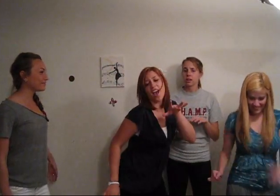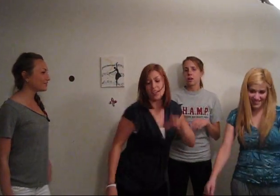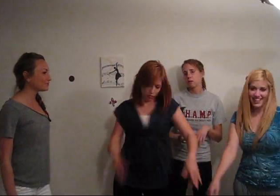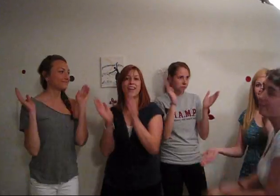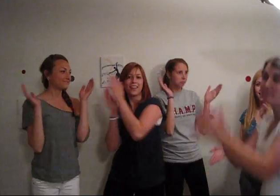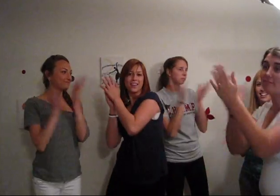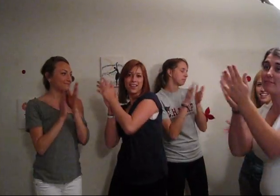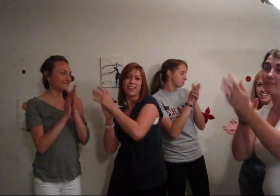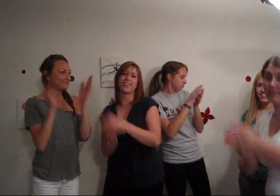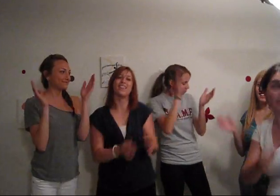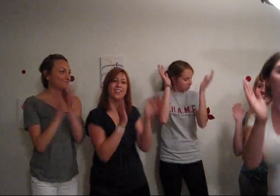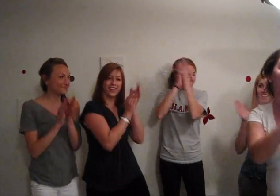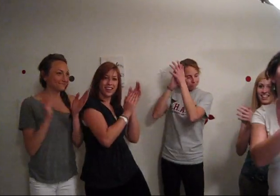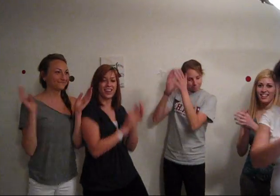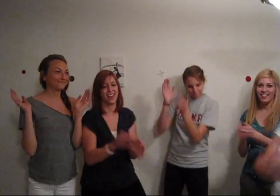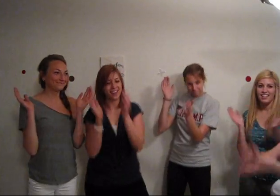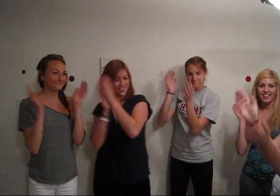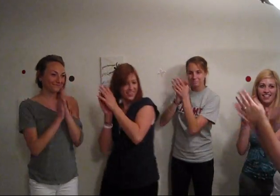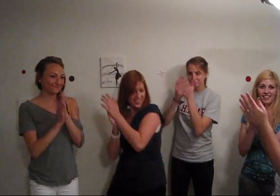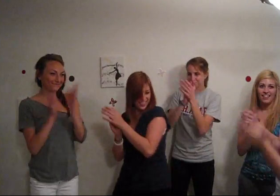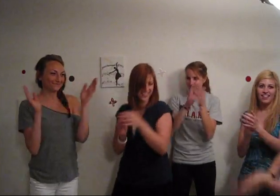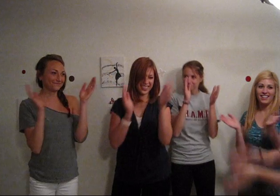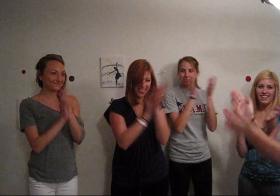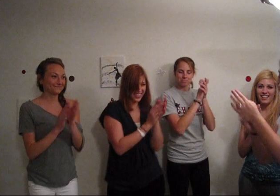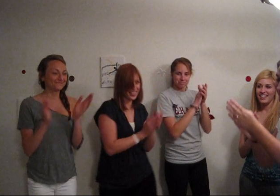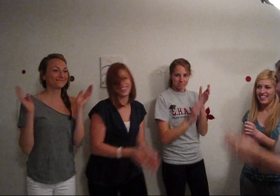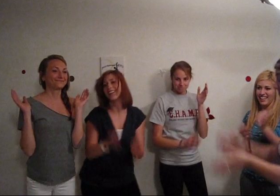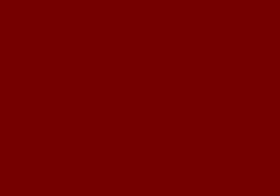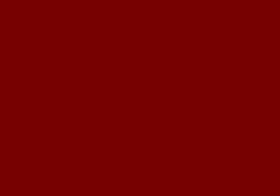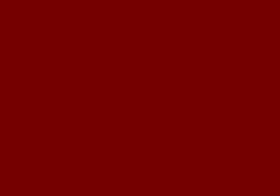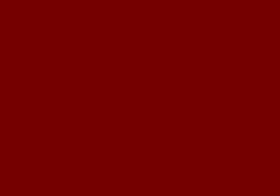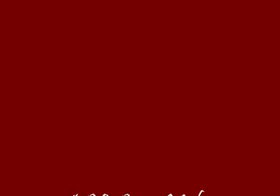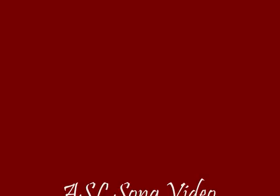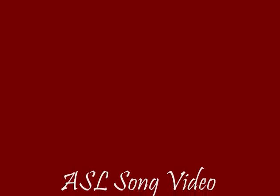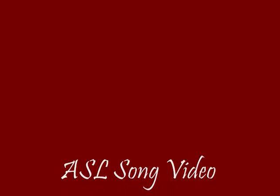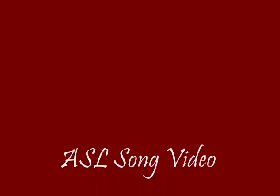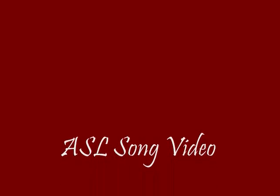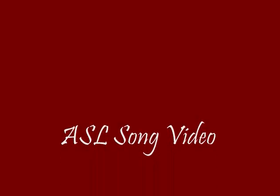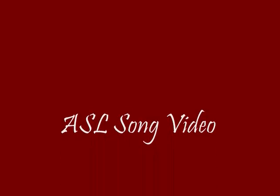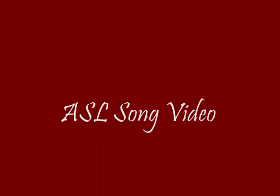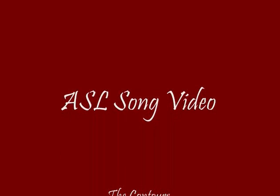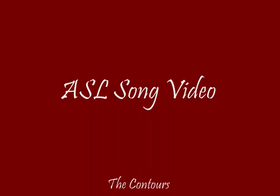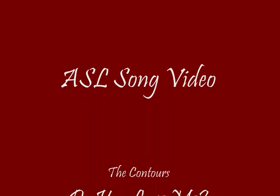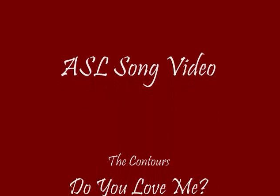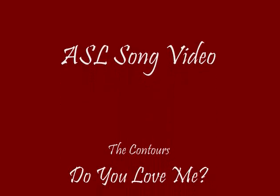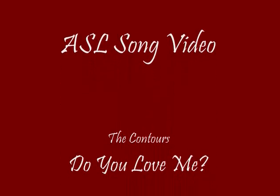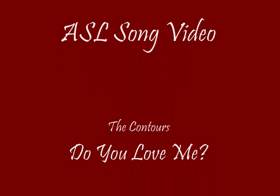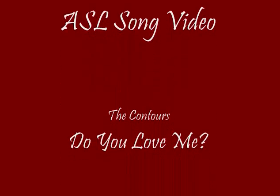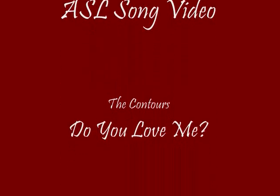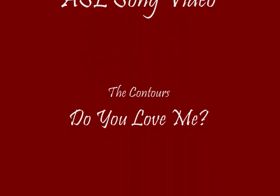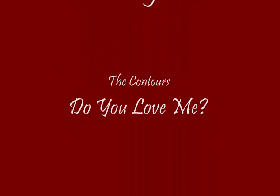feel it move